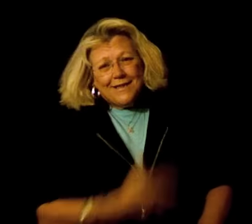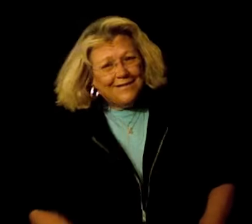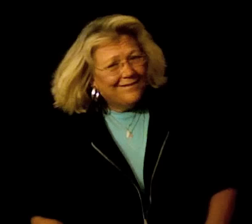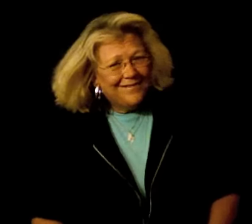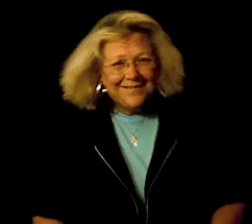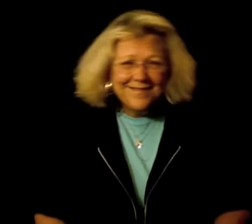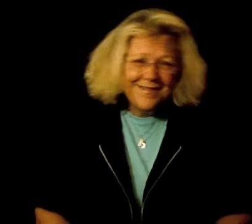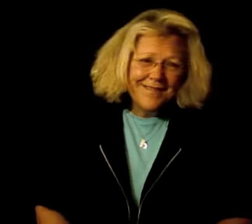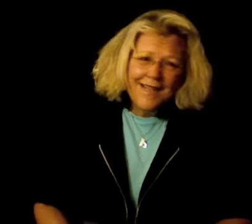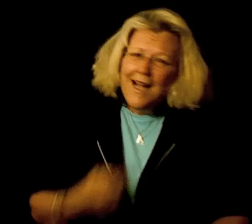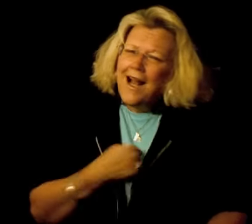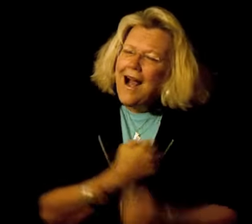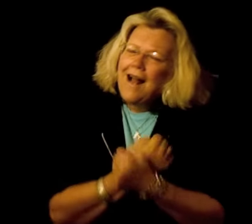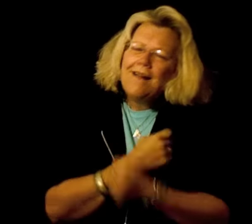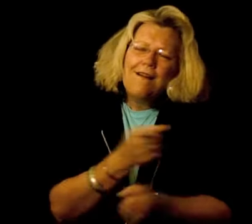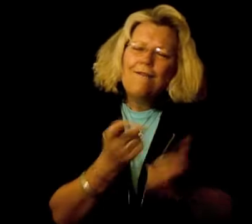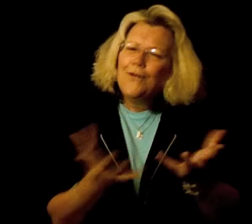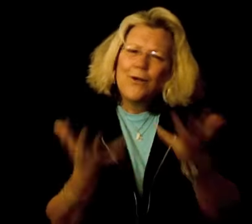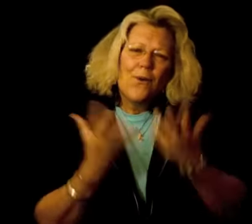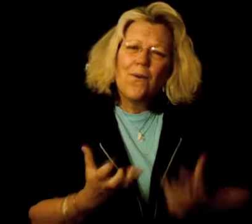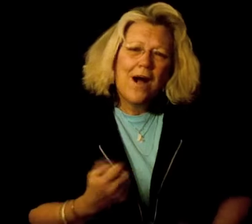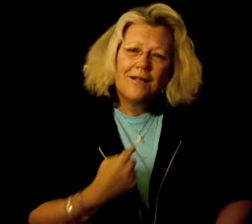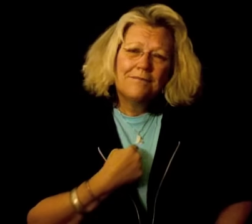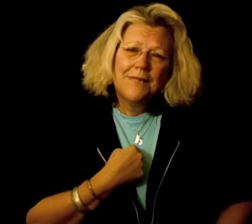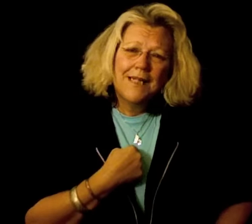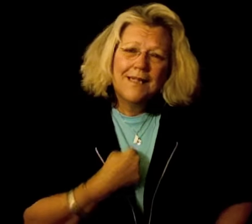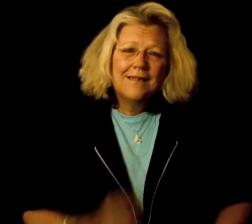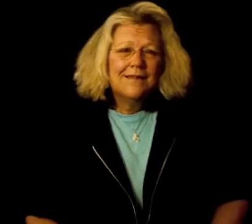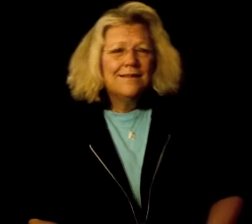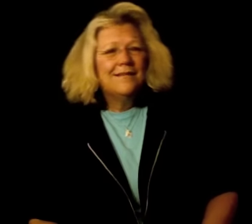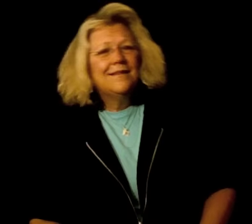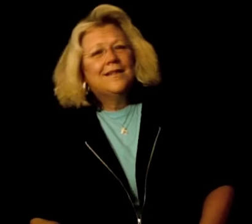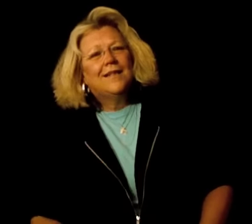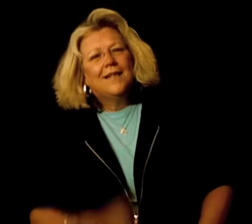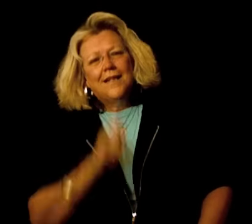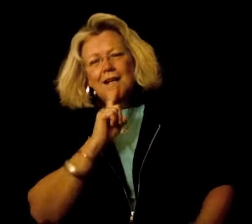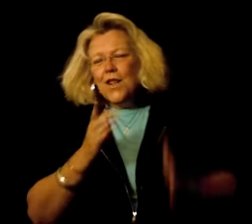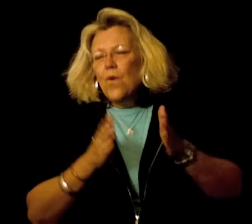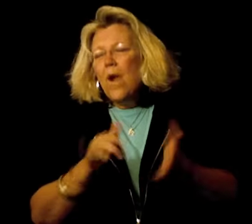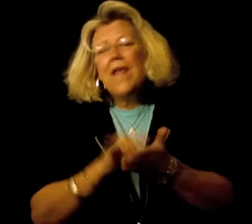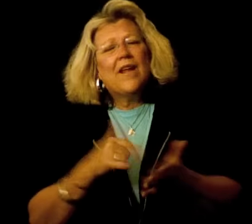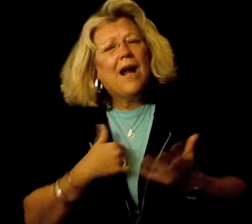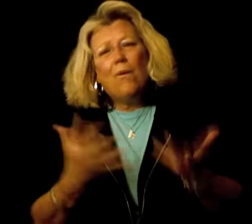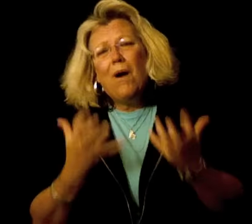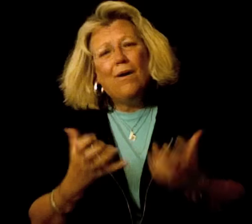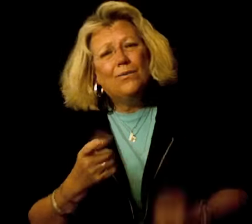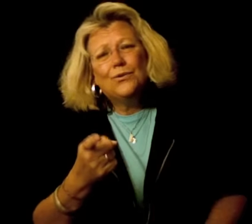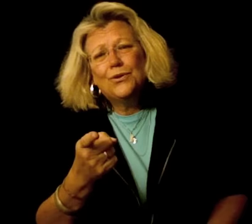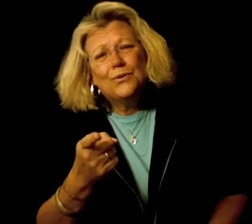Baby, you'd love me want you, the way that I want you,